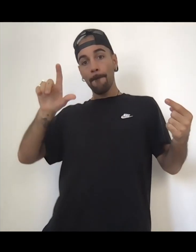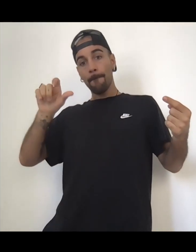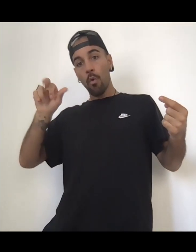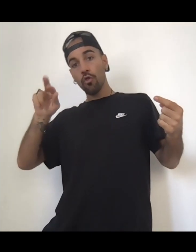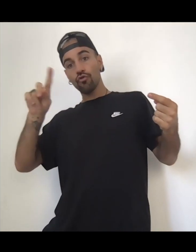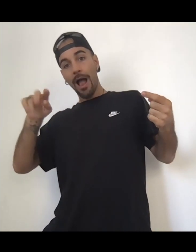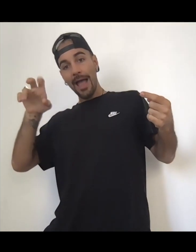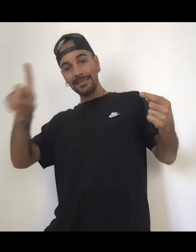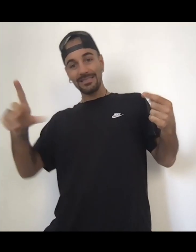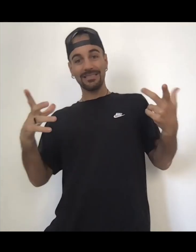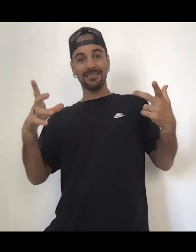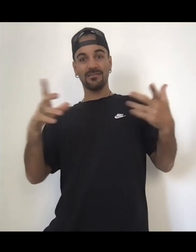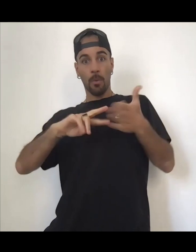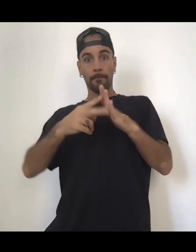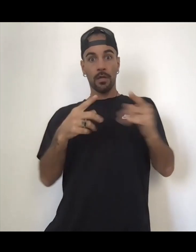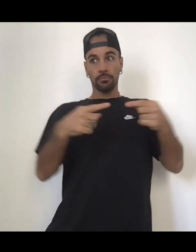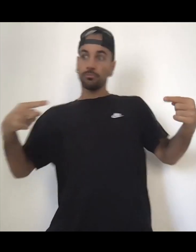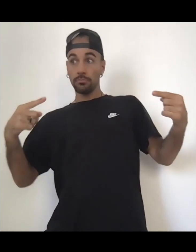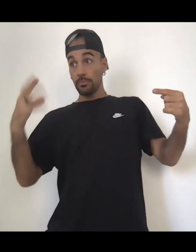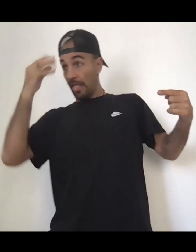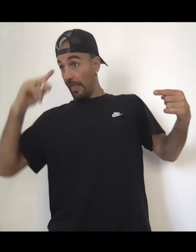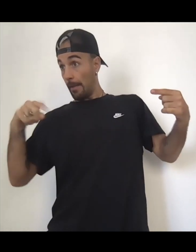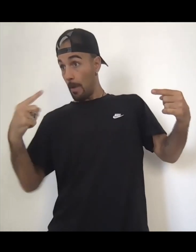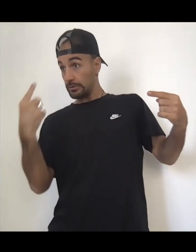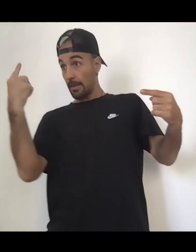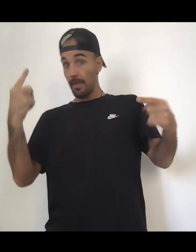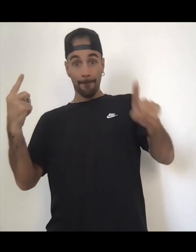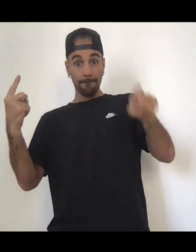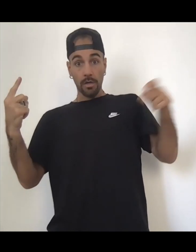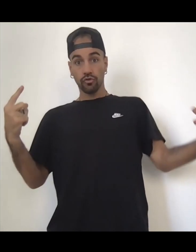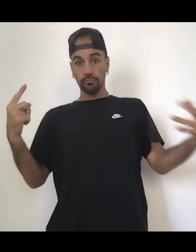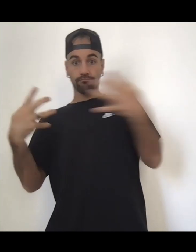it's like, yeah, just fucking think about it, my dear.